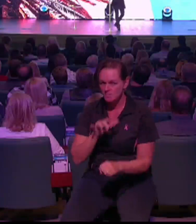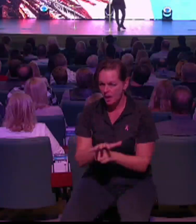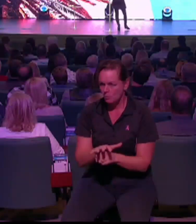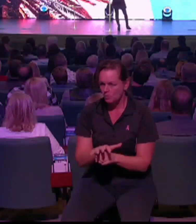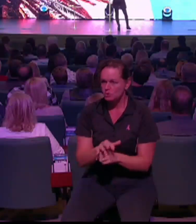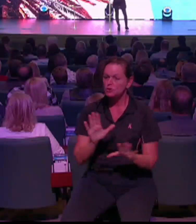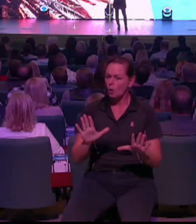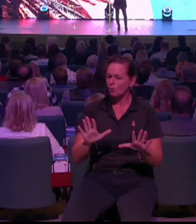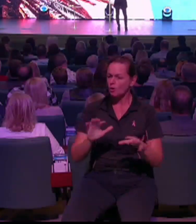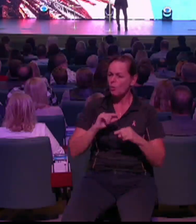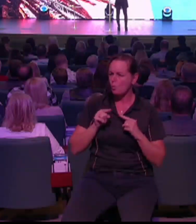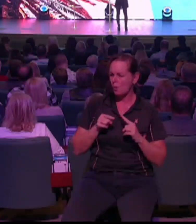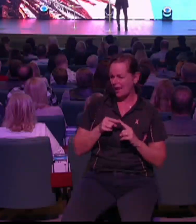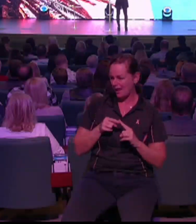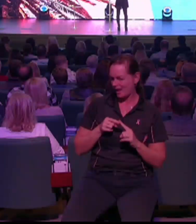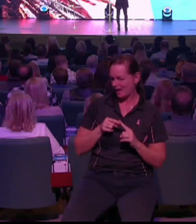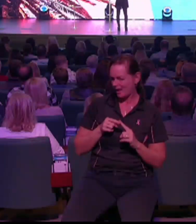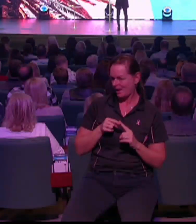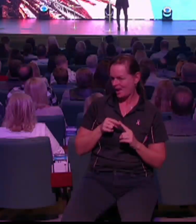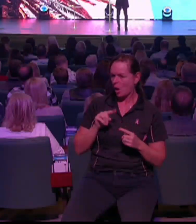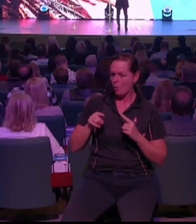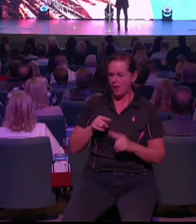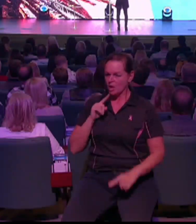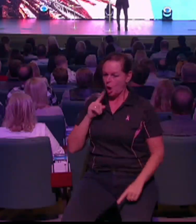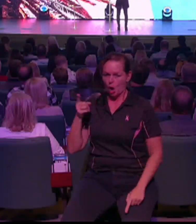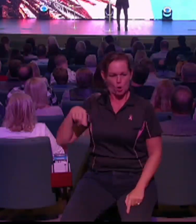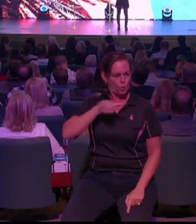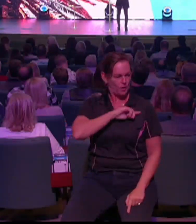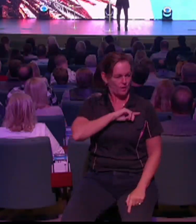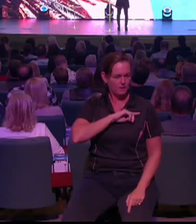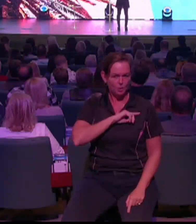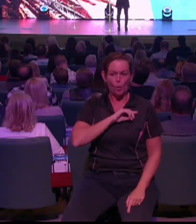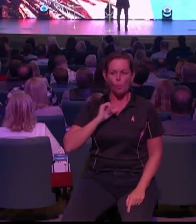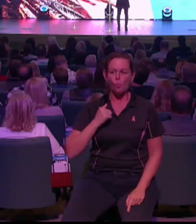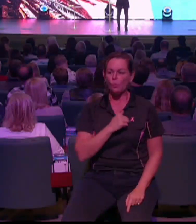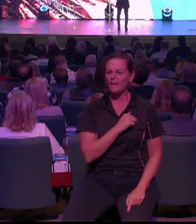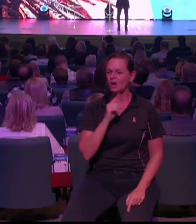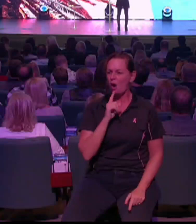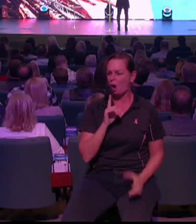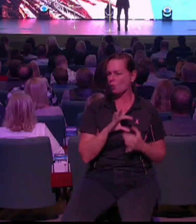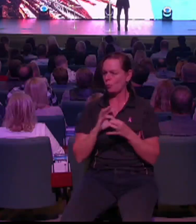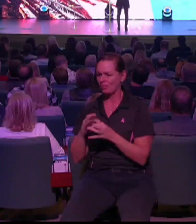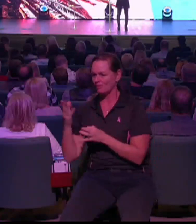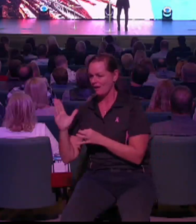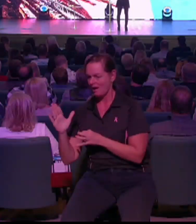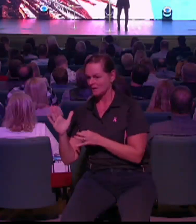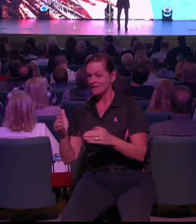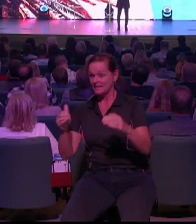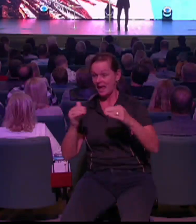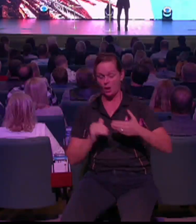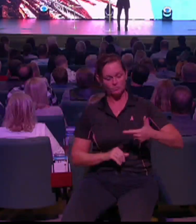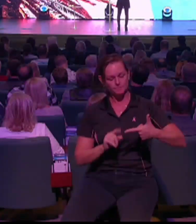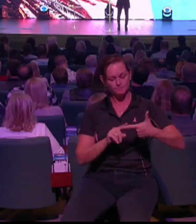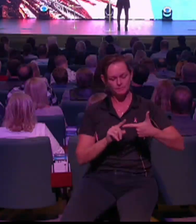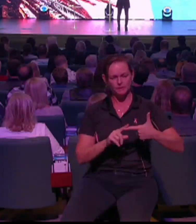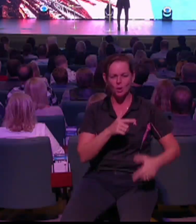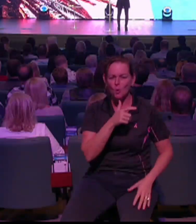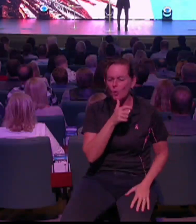last day's people. Number two, you got to know who you are. You got to know who you